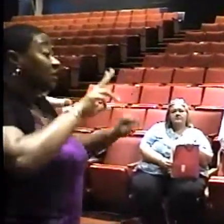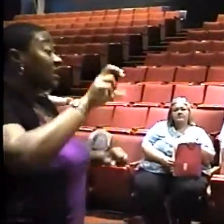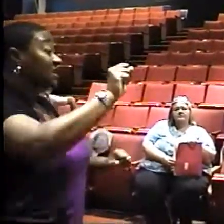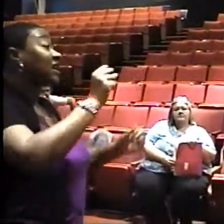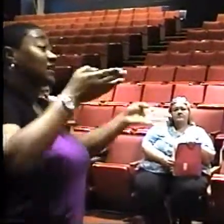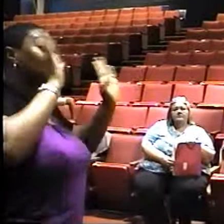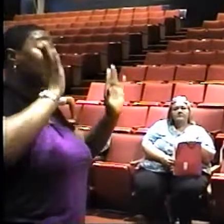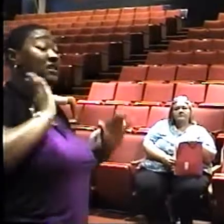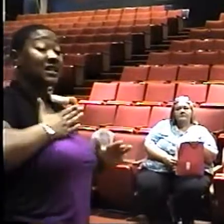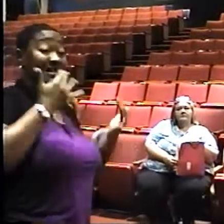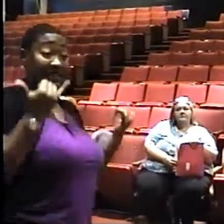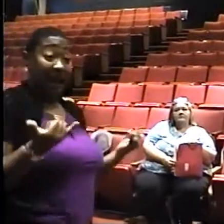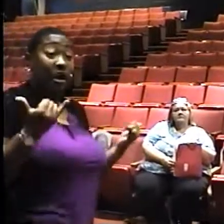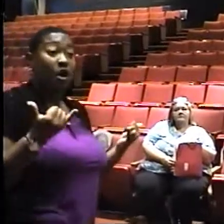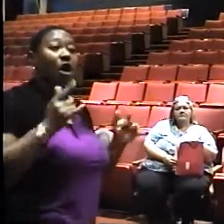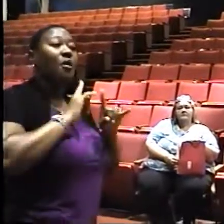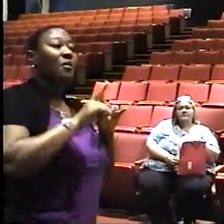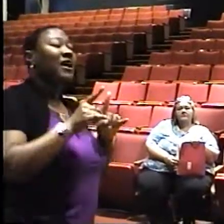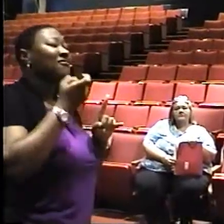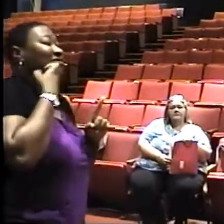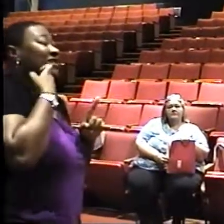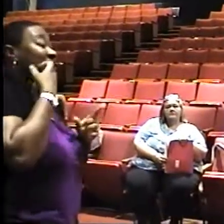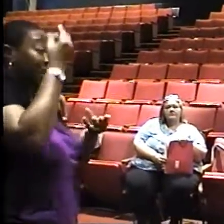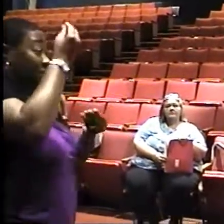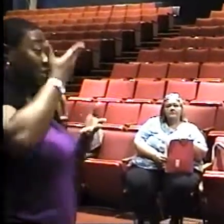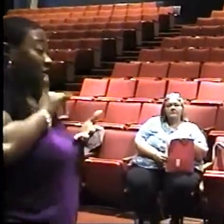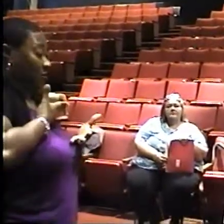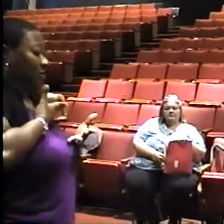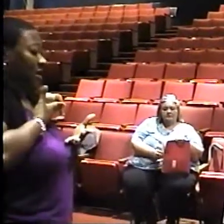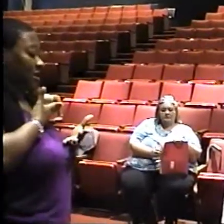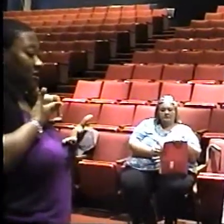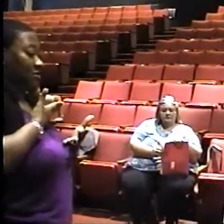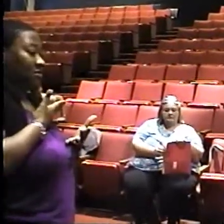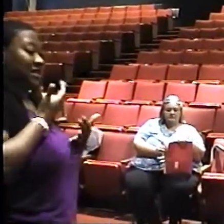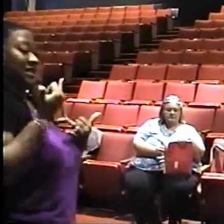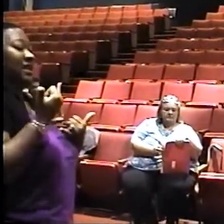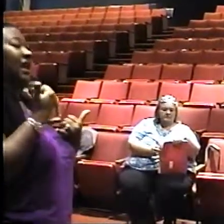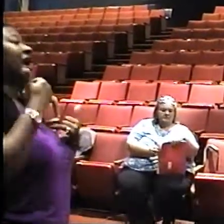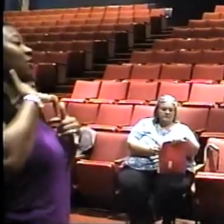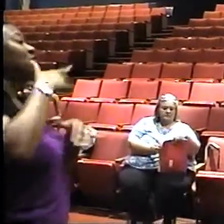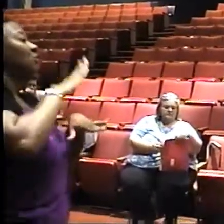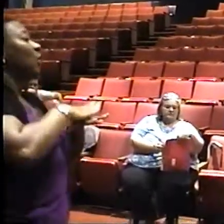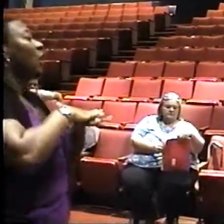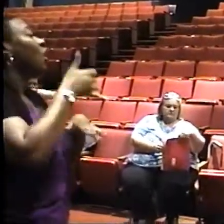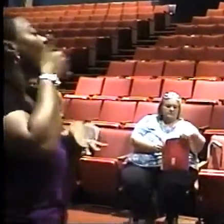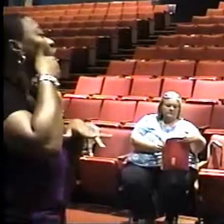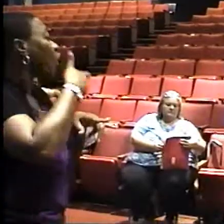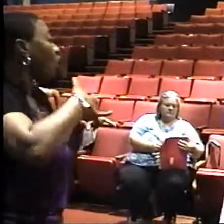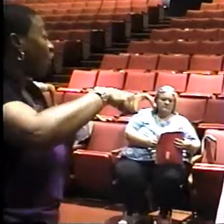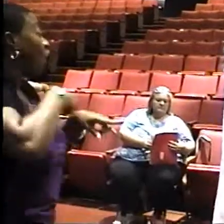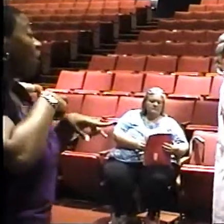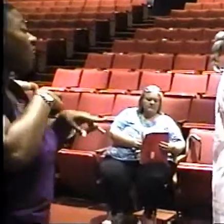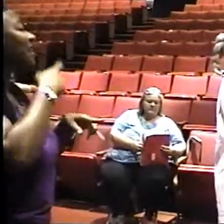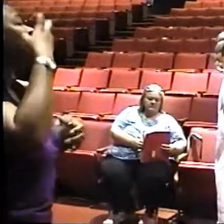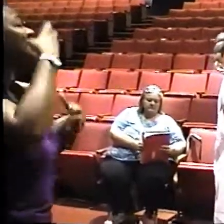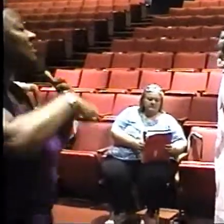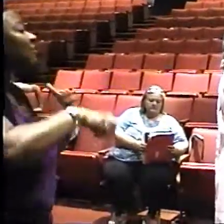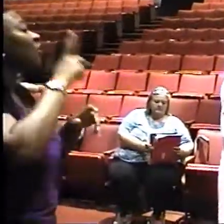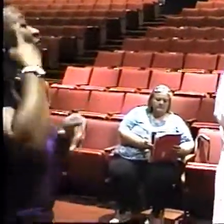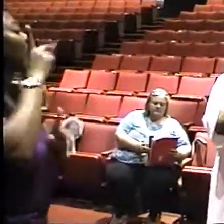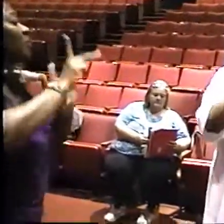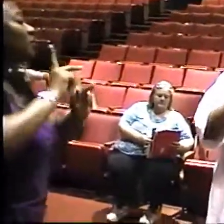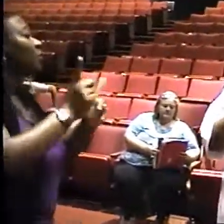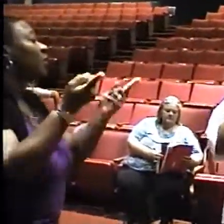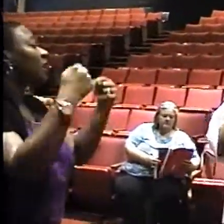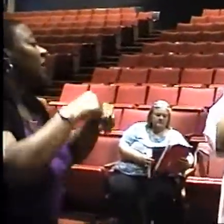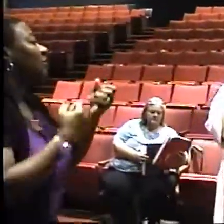States of America, but they just told me last night, today on the conference call, that it's very difficult to get people to